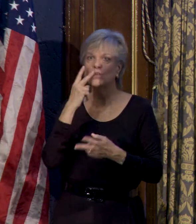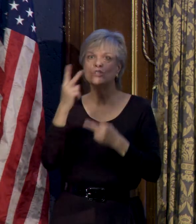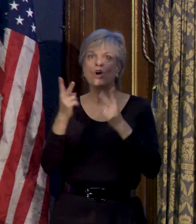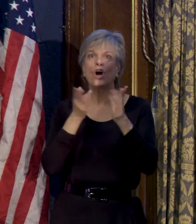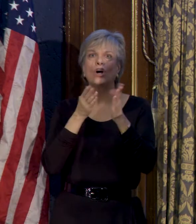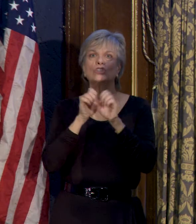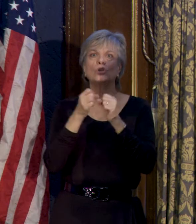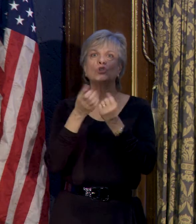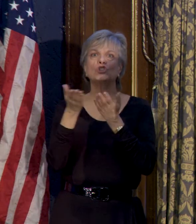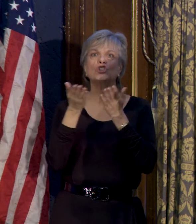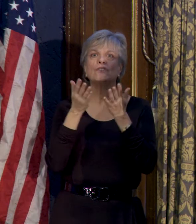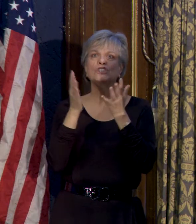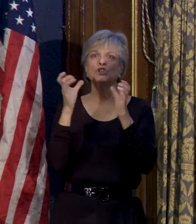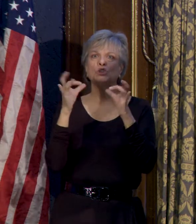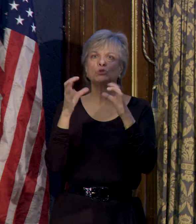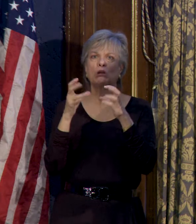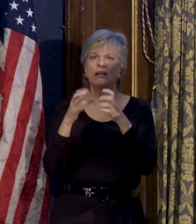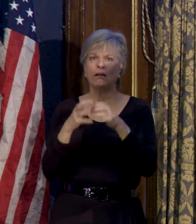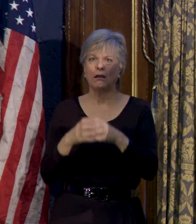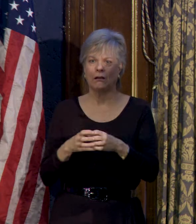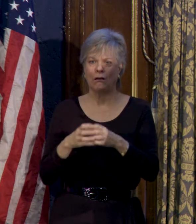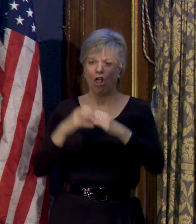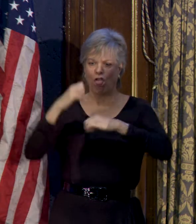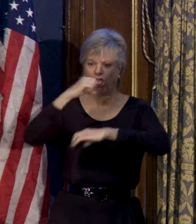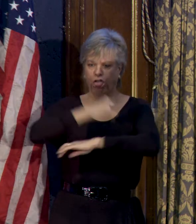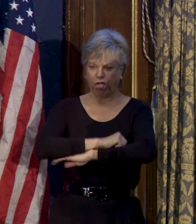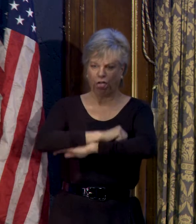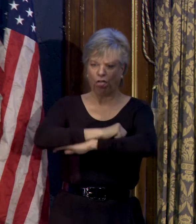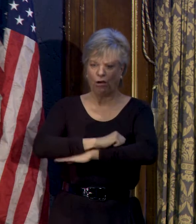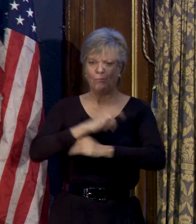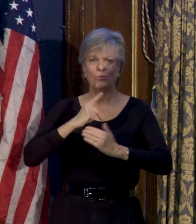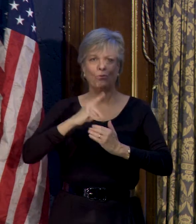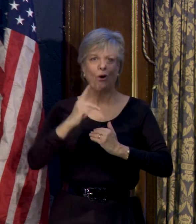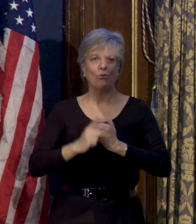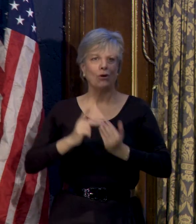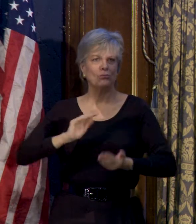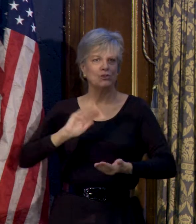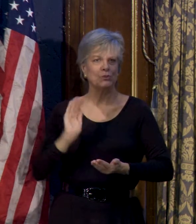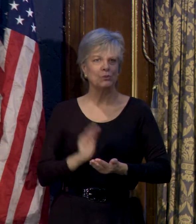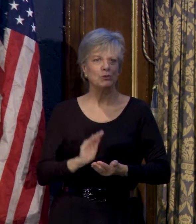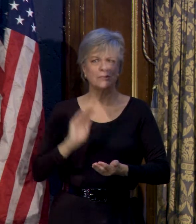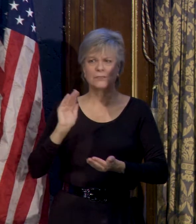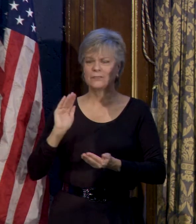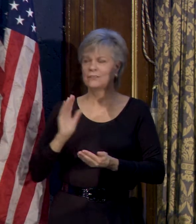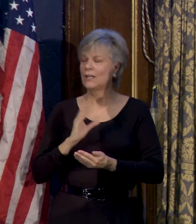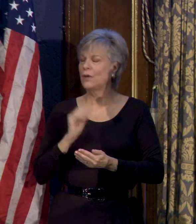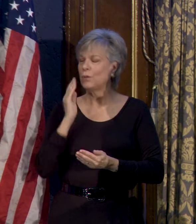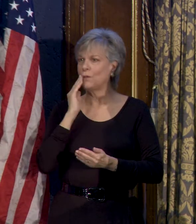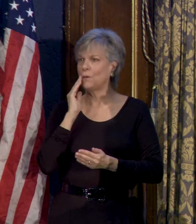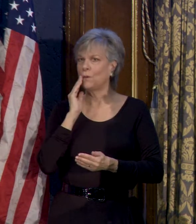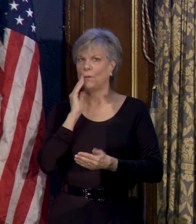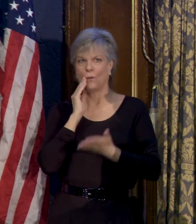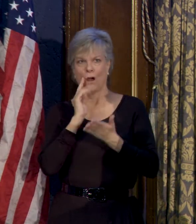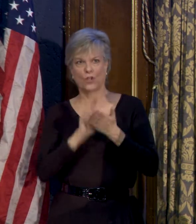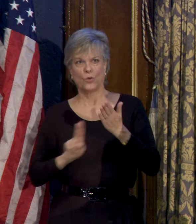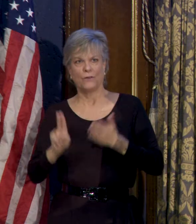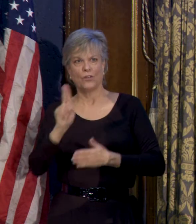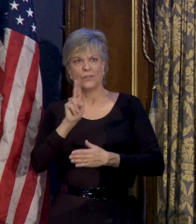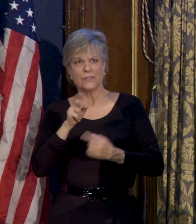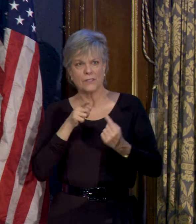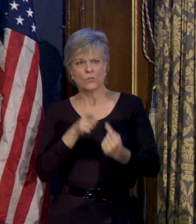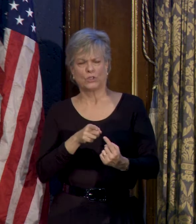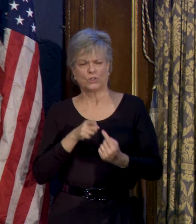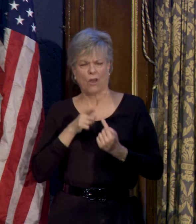social services shrinking, programming being reduced and we knew that our institutions of higher education were struggling.